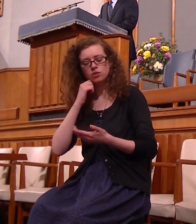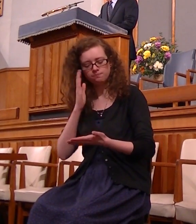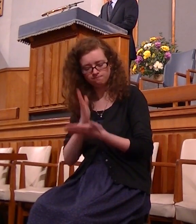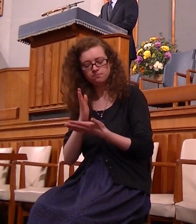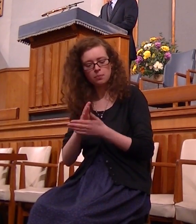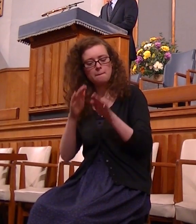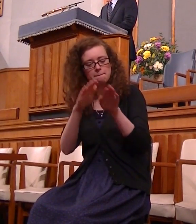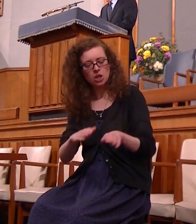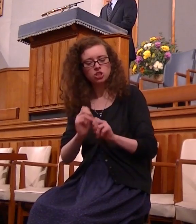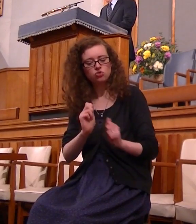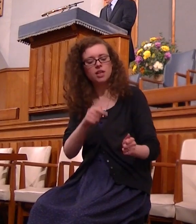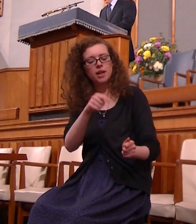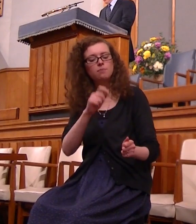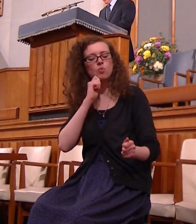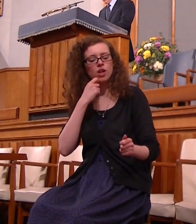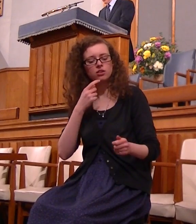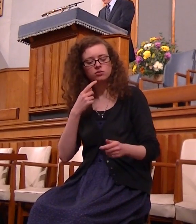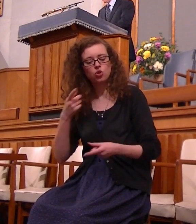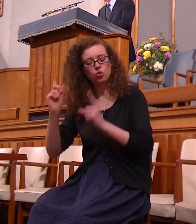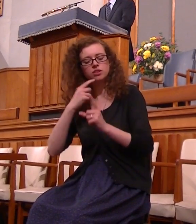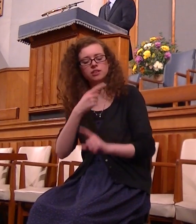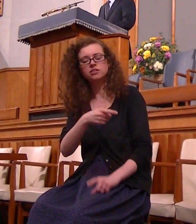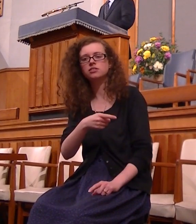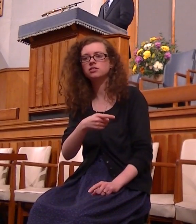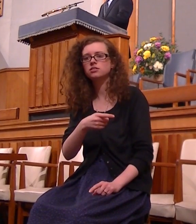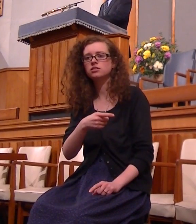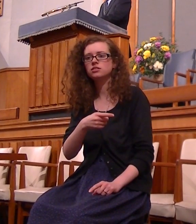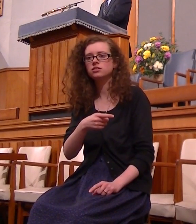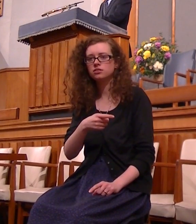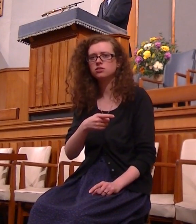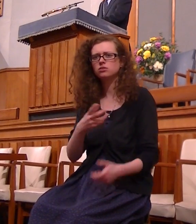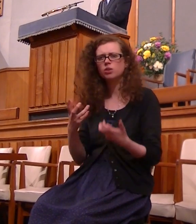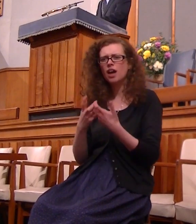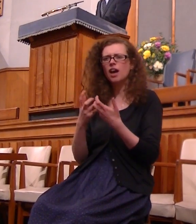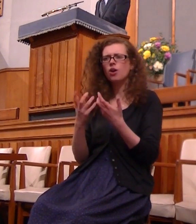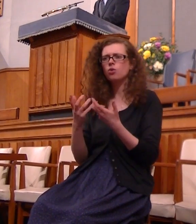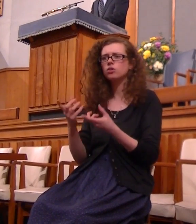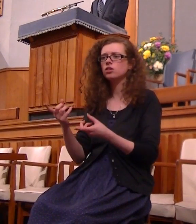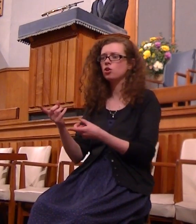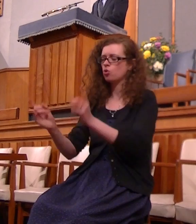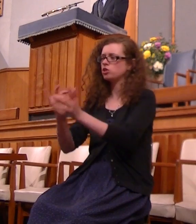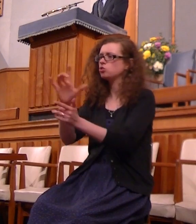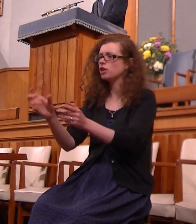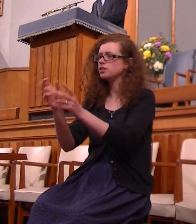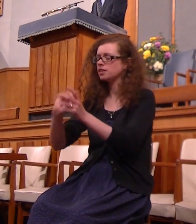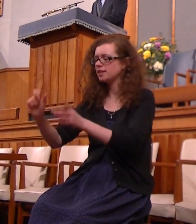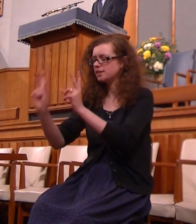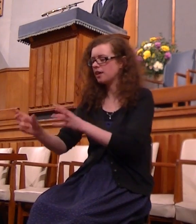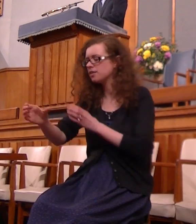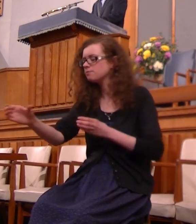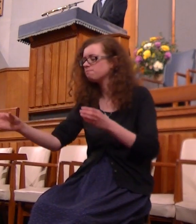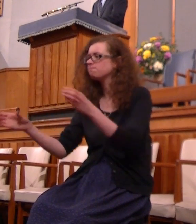you saith the Lord it's the atoning death of Christ that purchases salvation